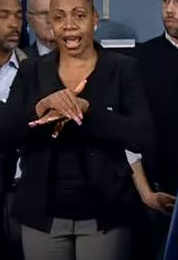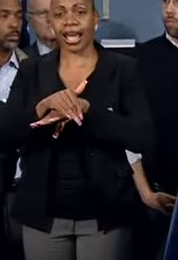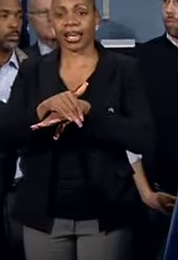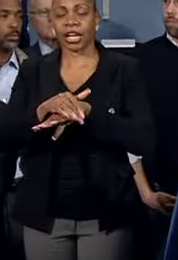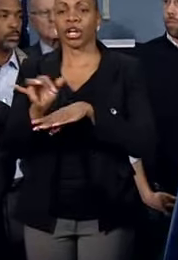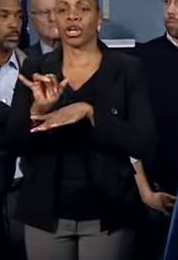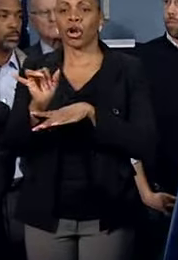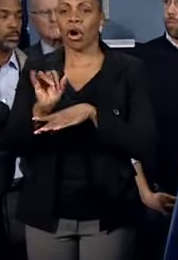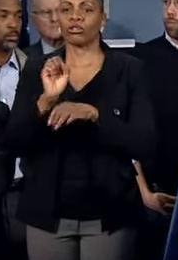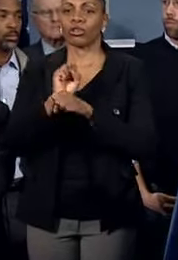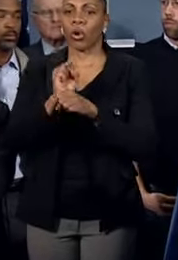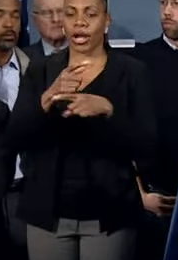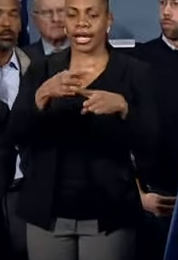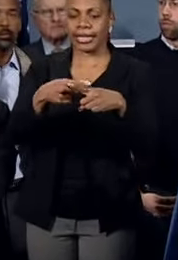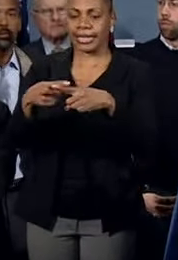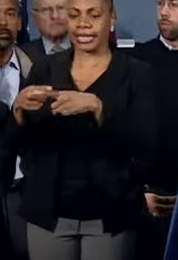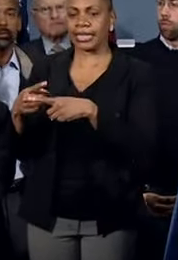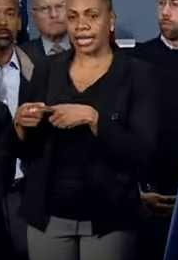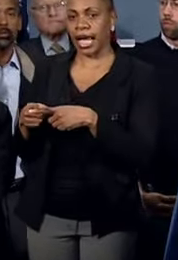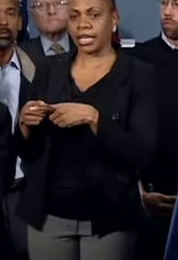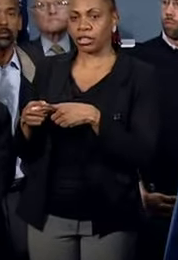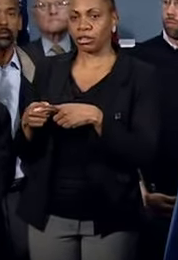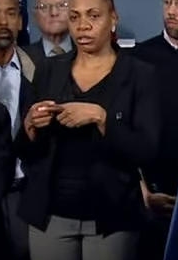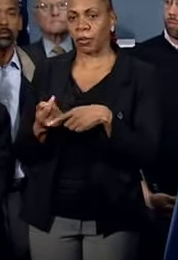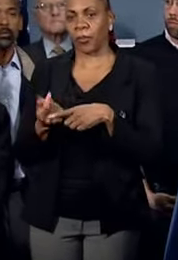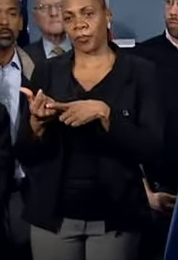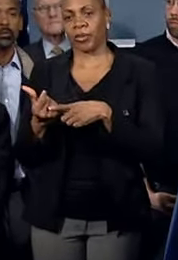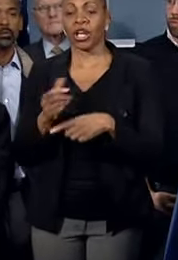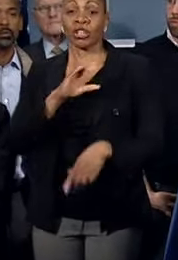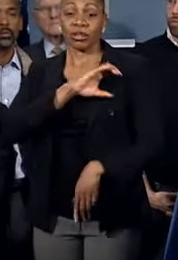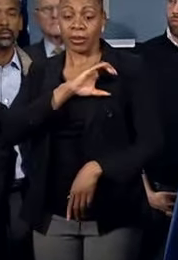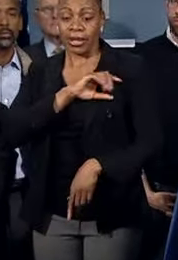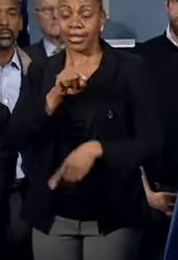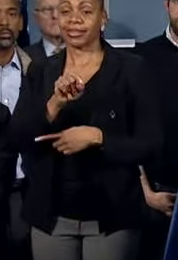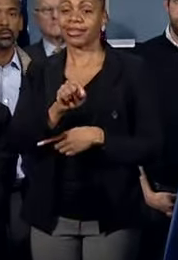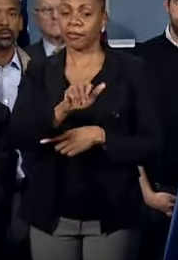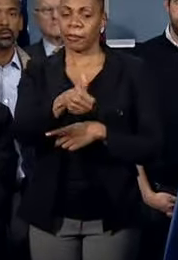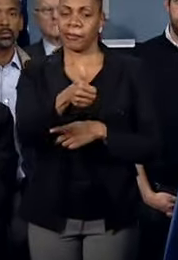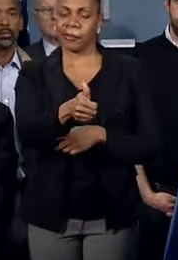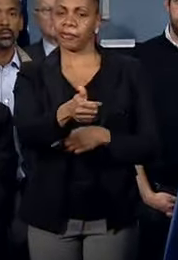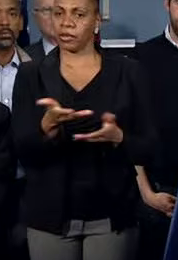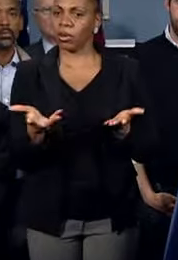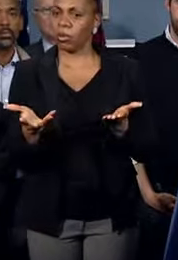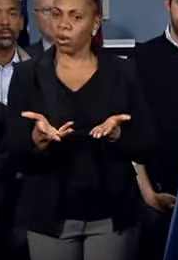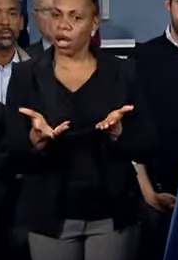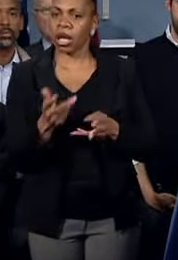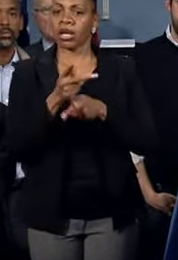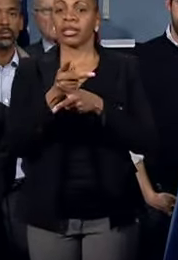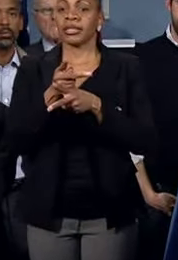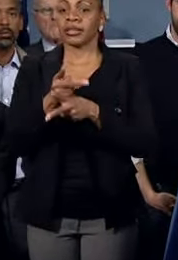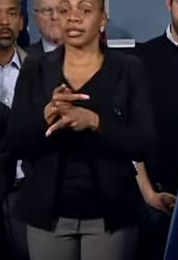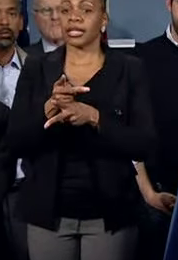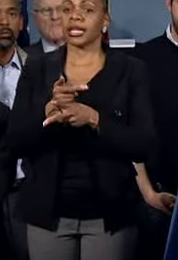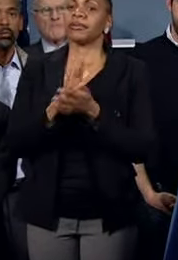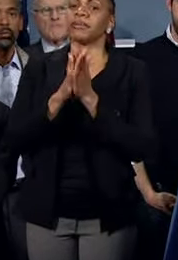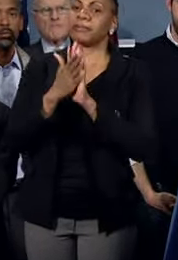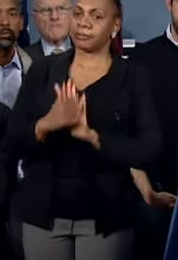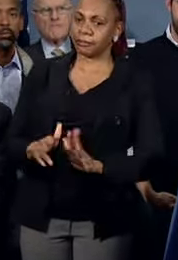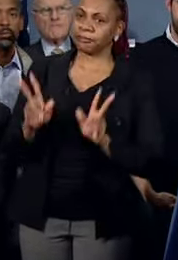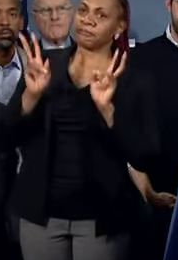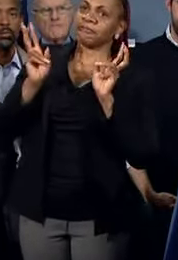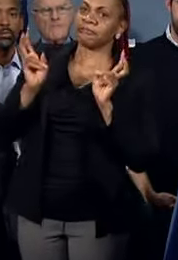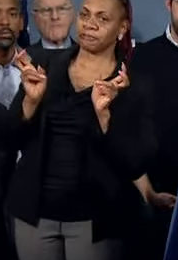intersections, those will be gone. You know, the police are there to keep the peace, if you will,